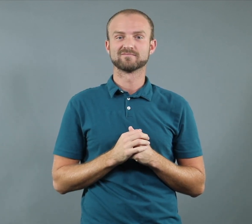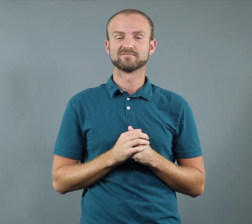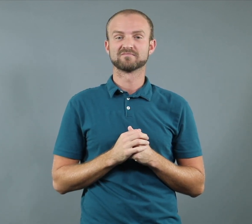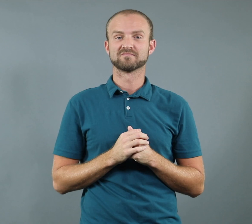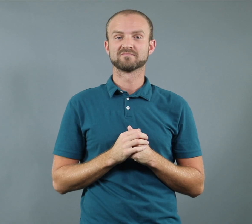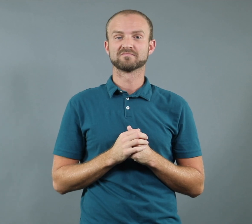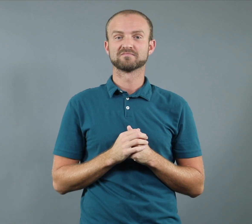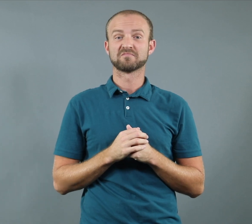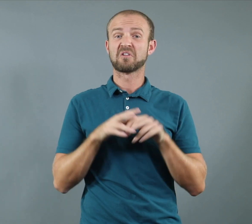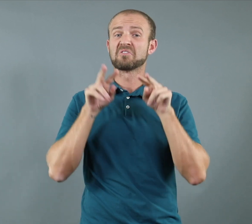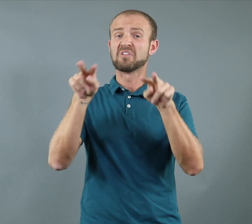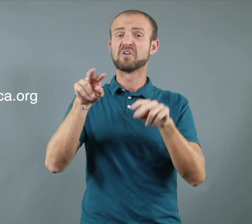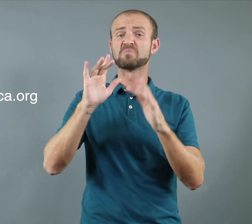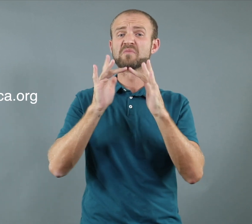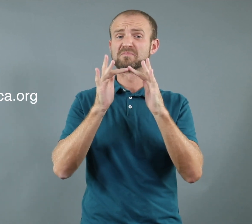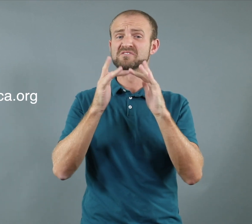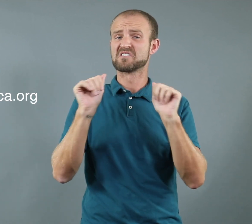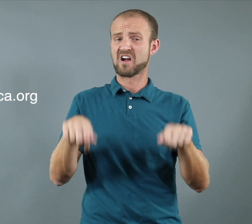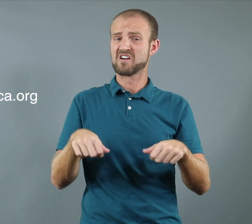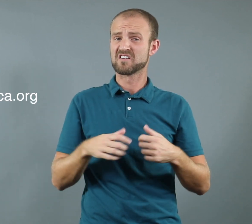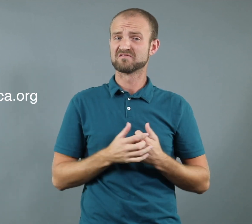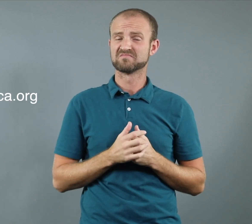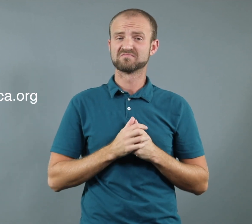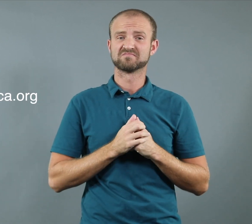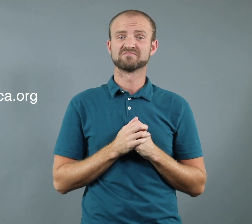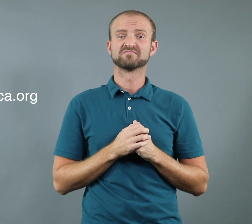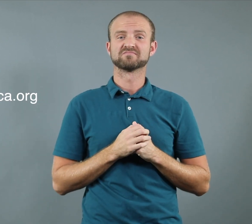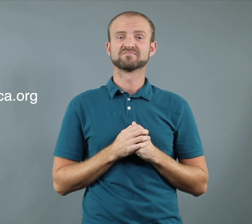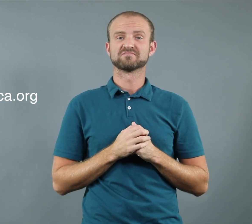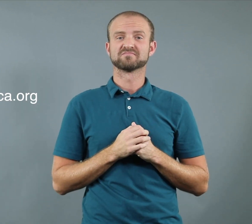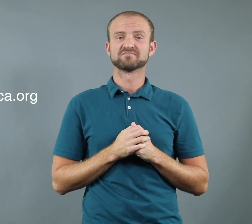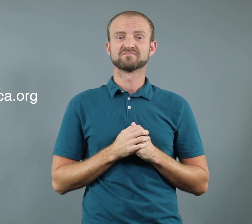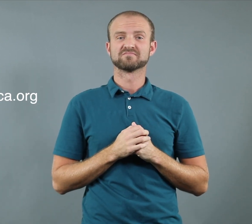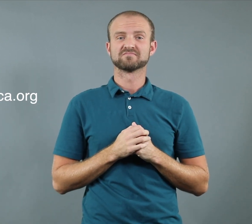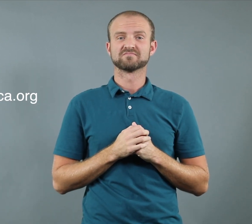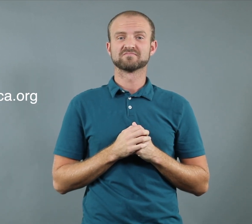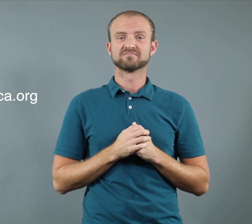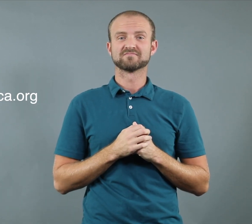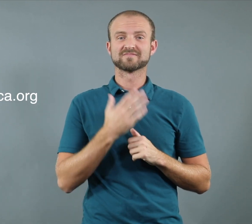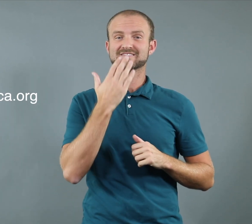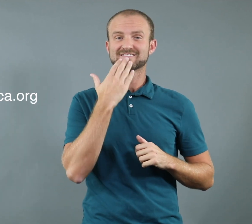out their website www.energyupgradeca.org Thank you.